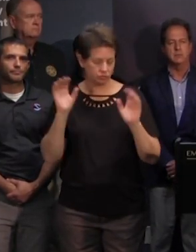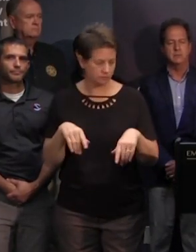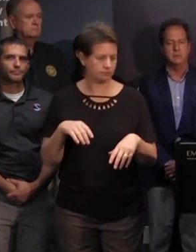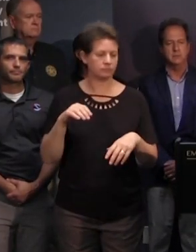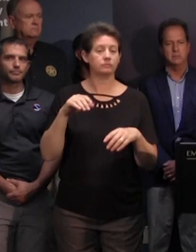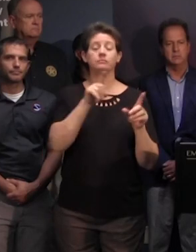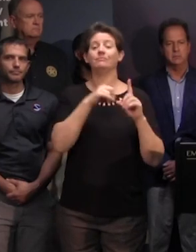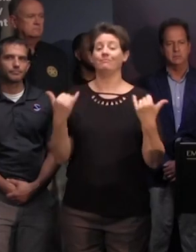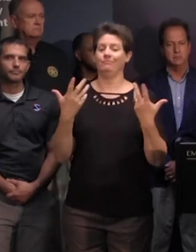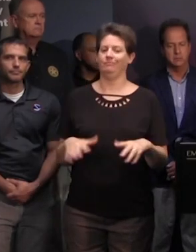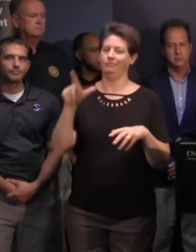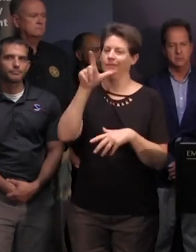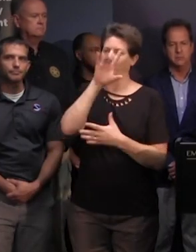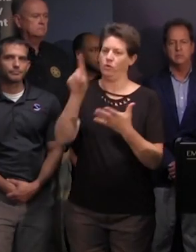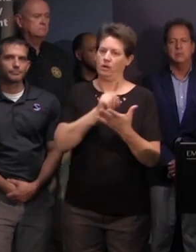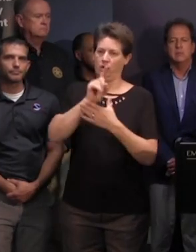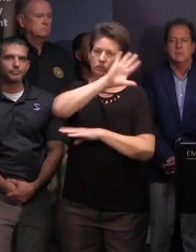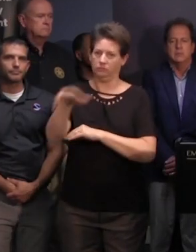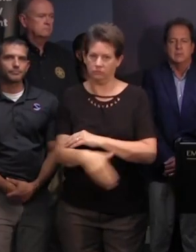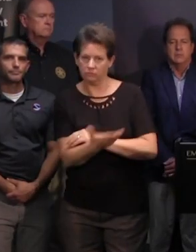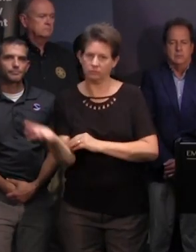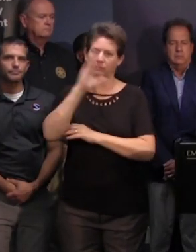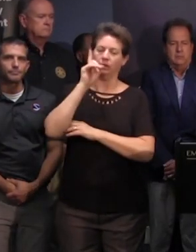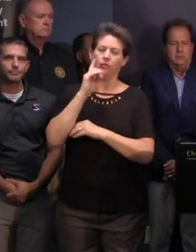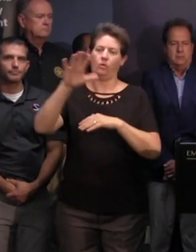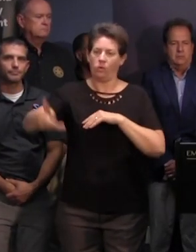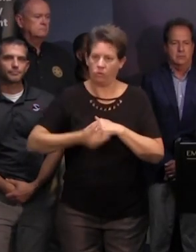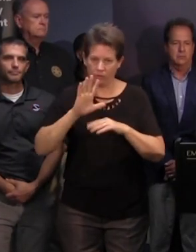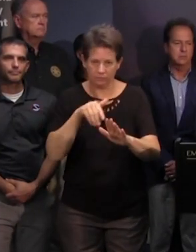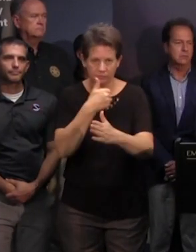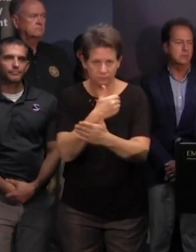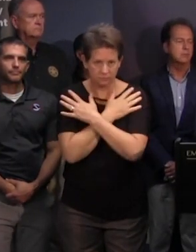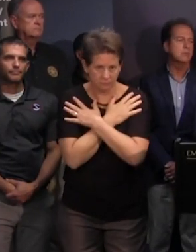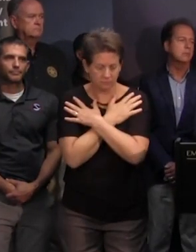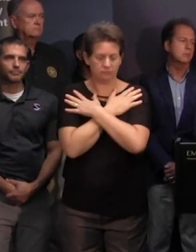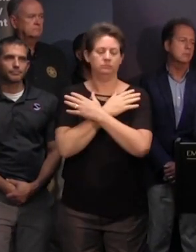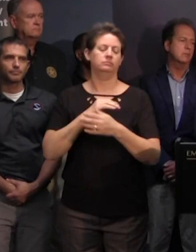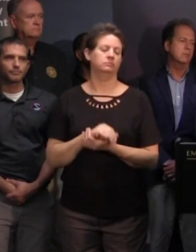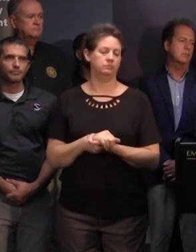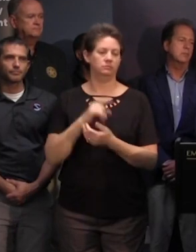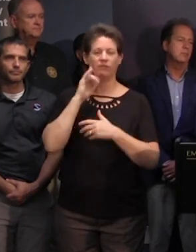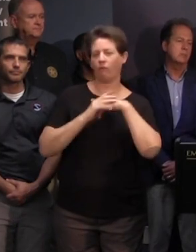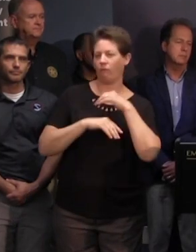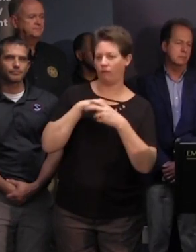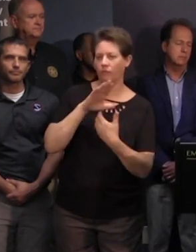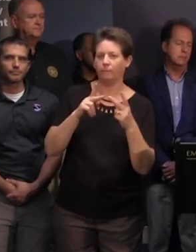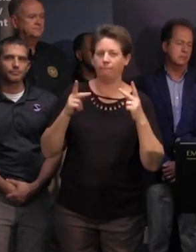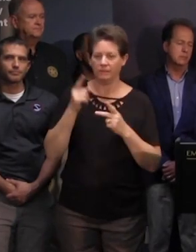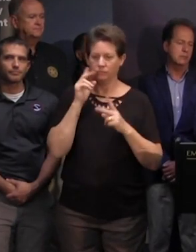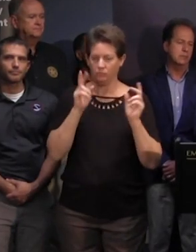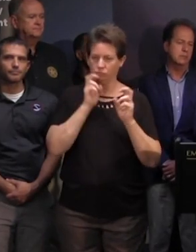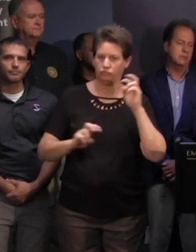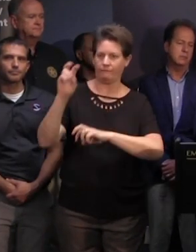to 24-hour operations on our welcome centers and rest areas in order to provide those comfort stations for our